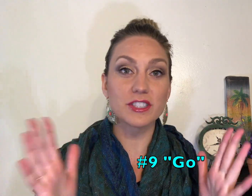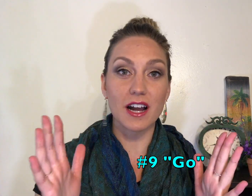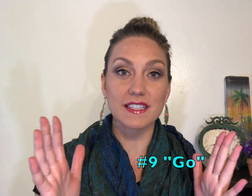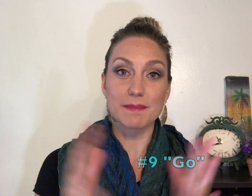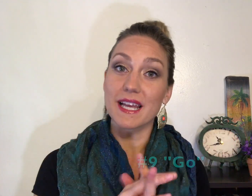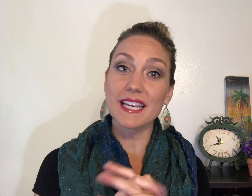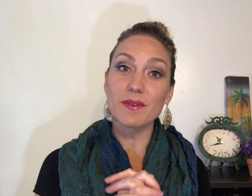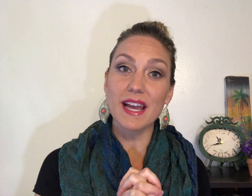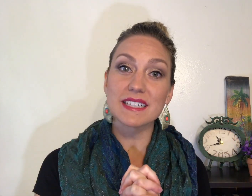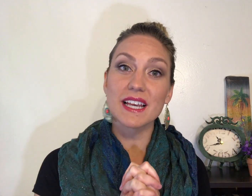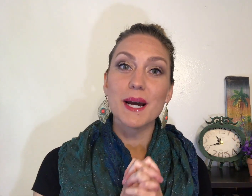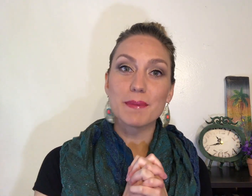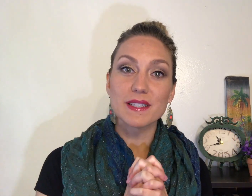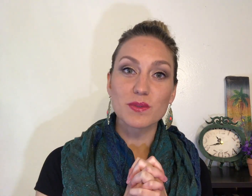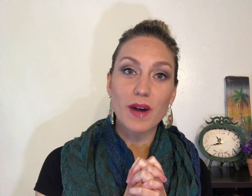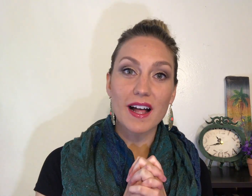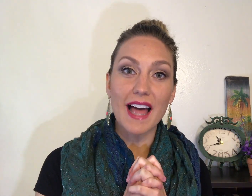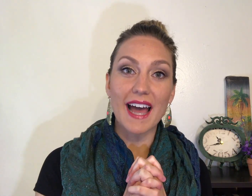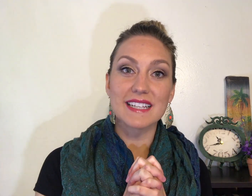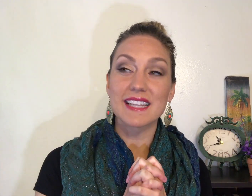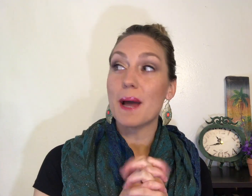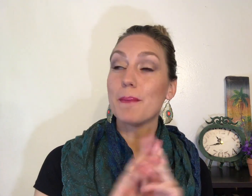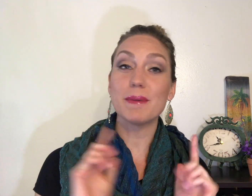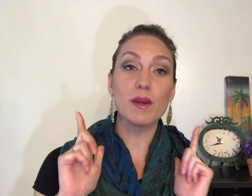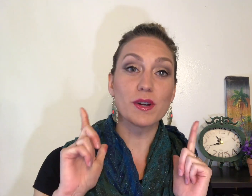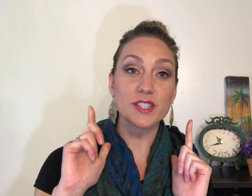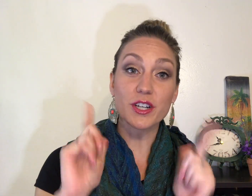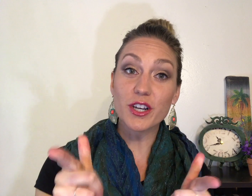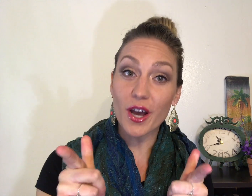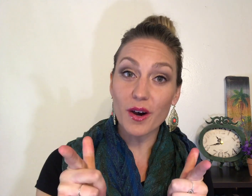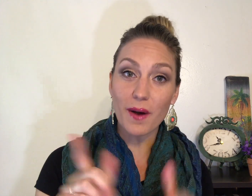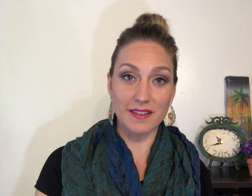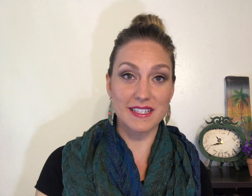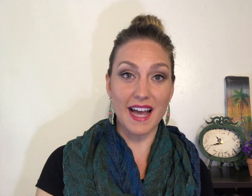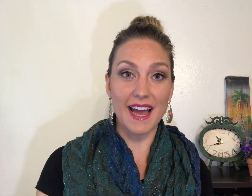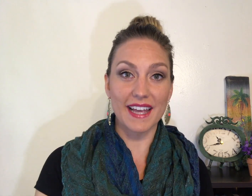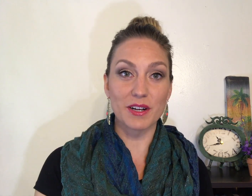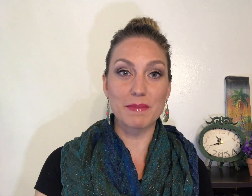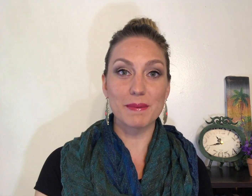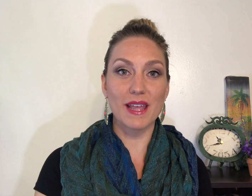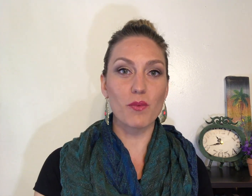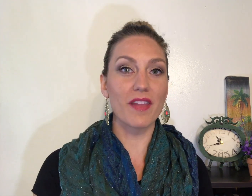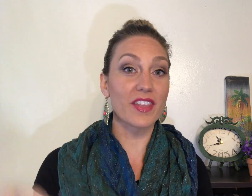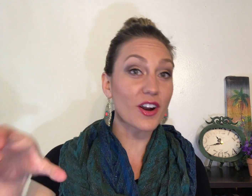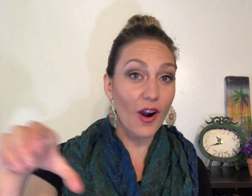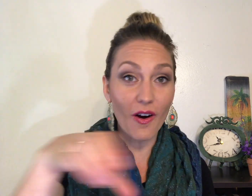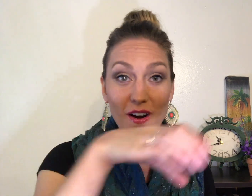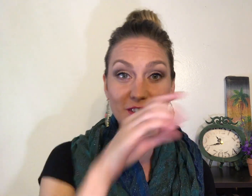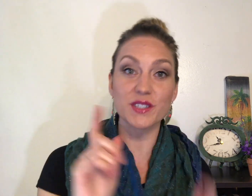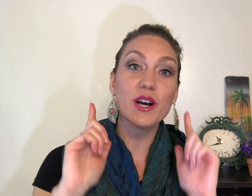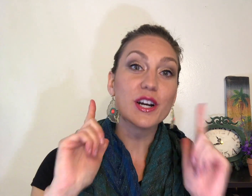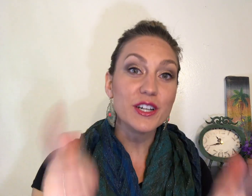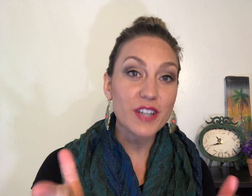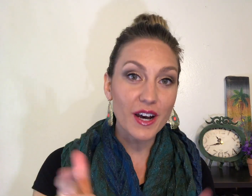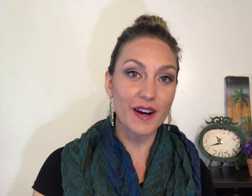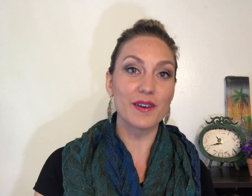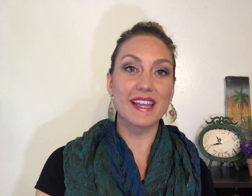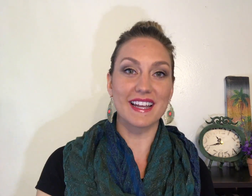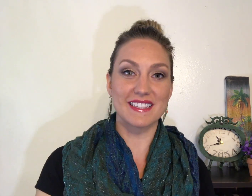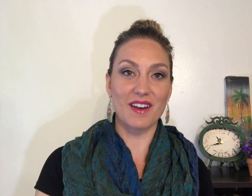concept anyways but as well as maybe they want to go outside or maybe they want the car to go and that's how